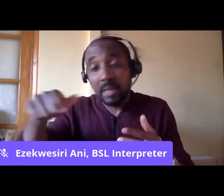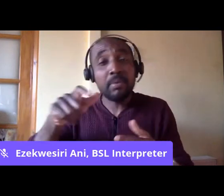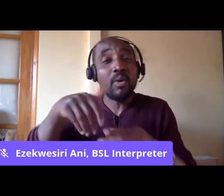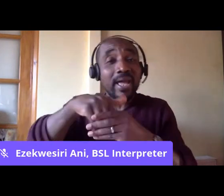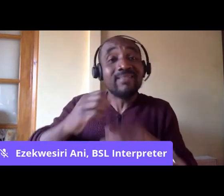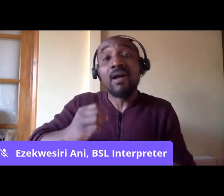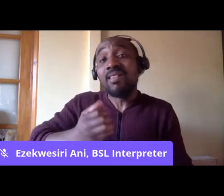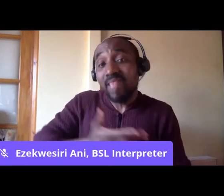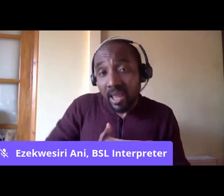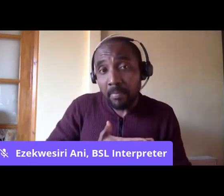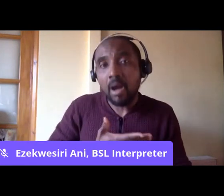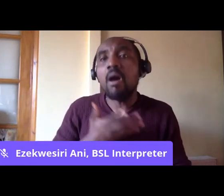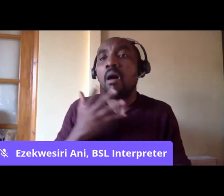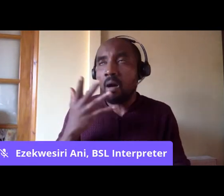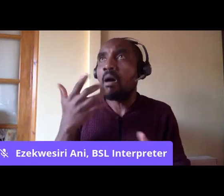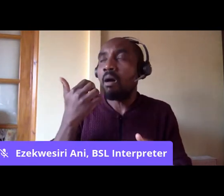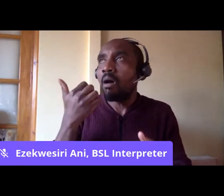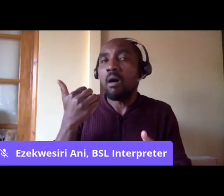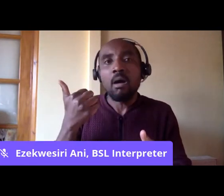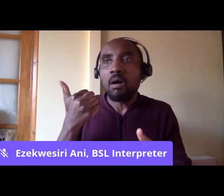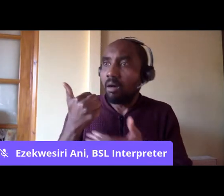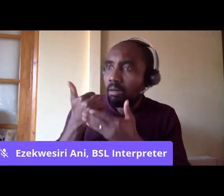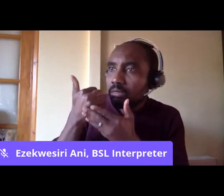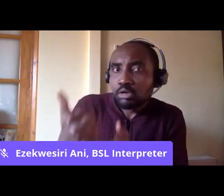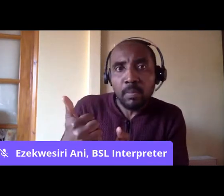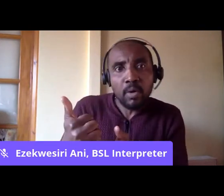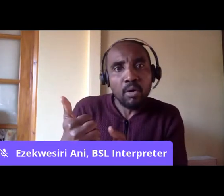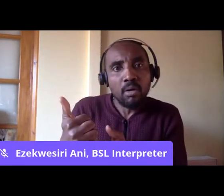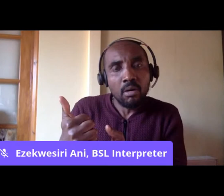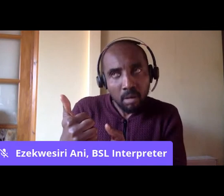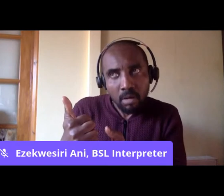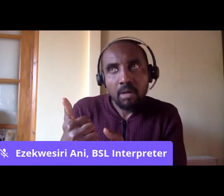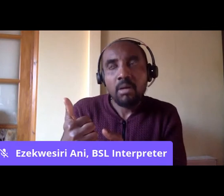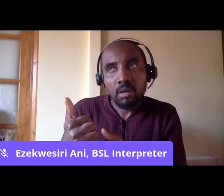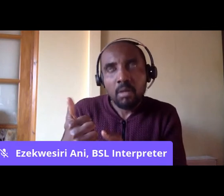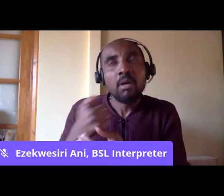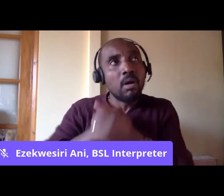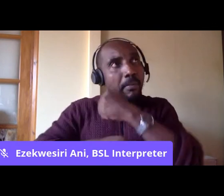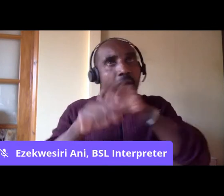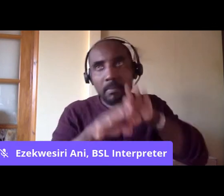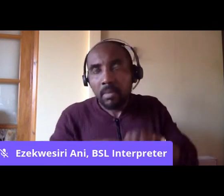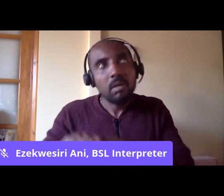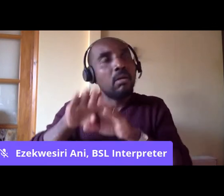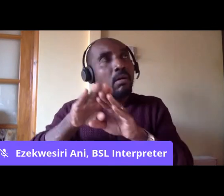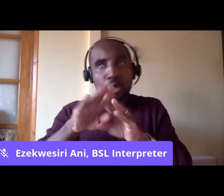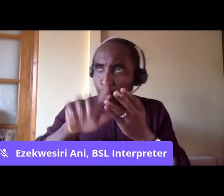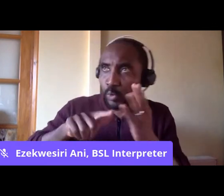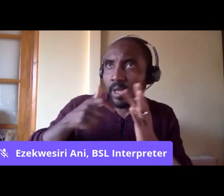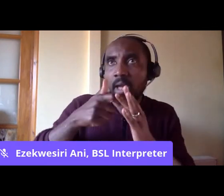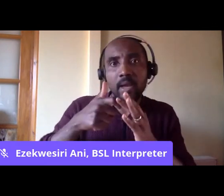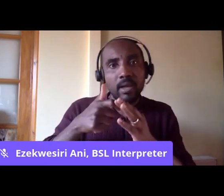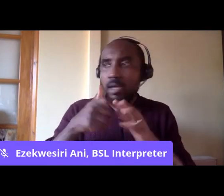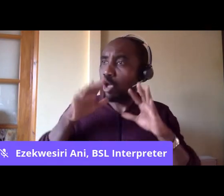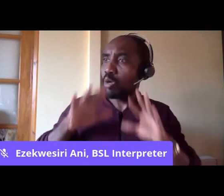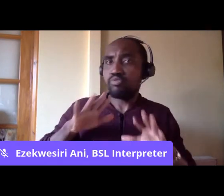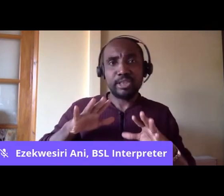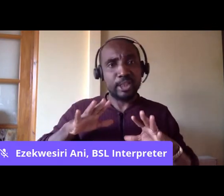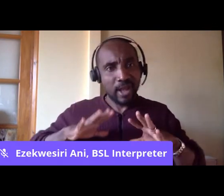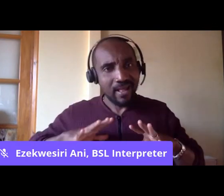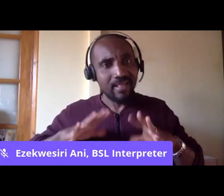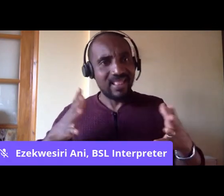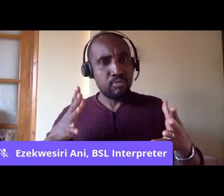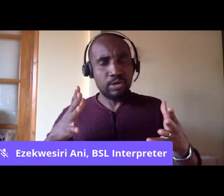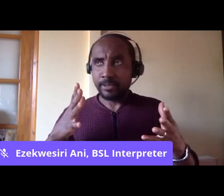on board. And it became a national campaign. was really showing up that British liberalism and tolerance and its